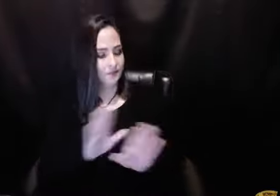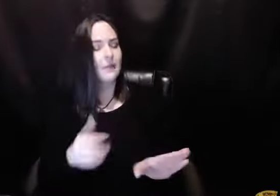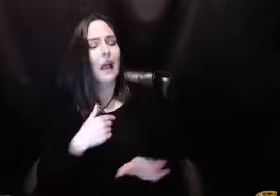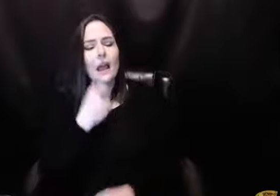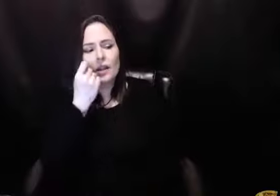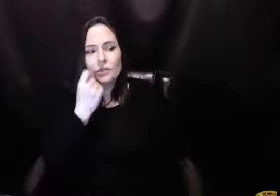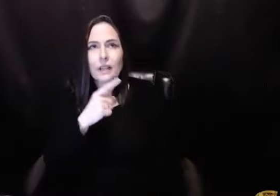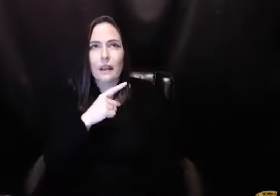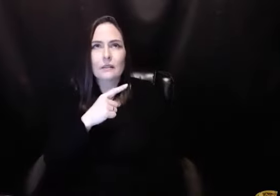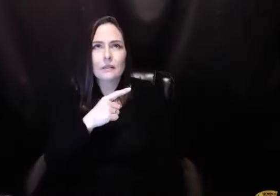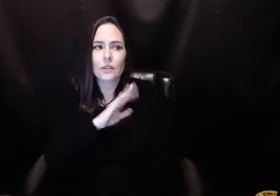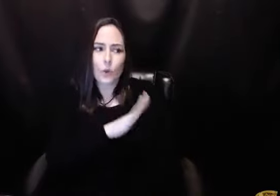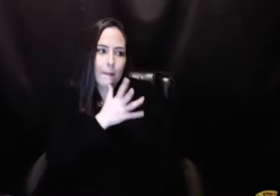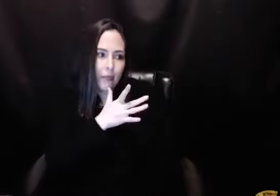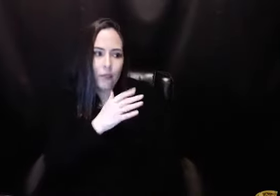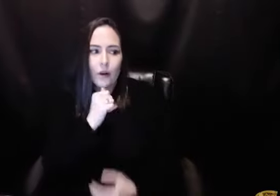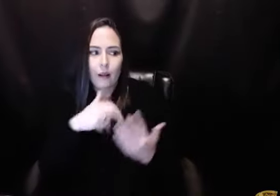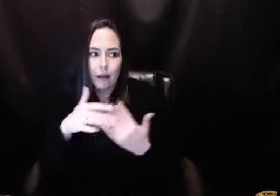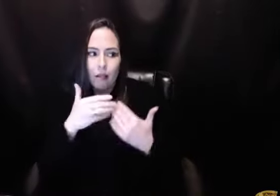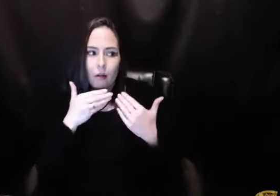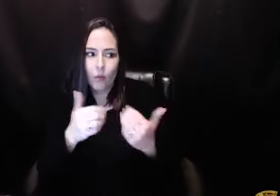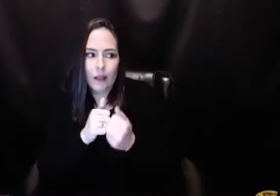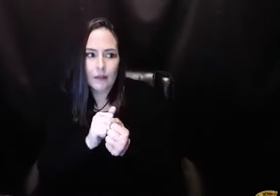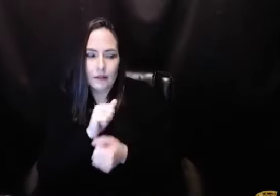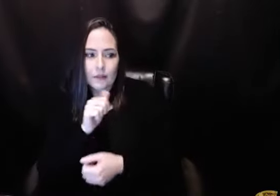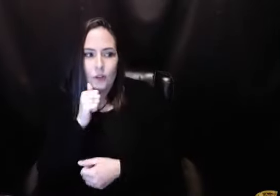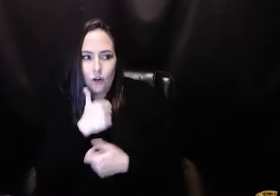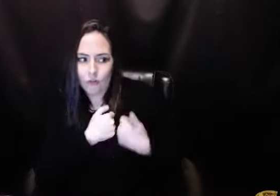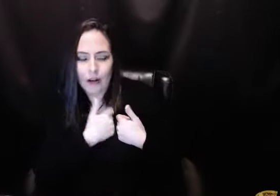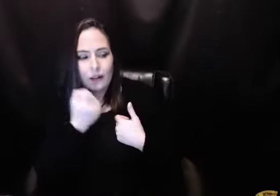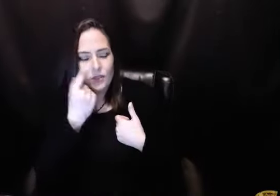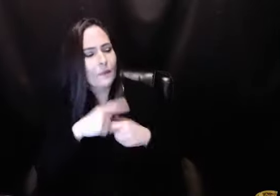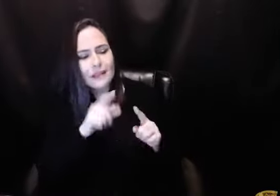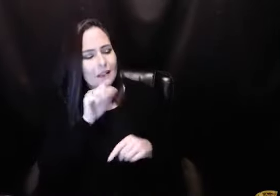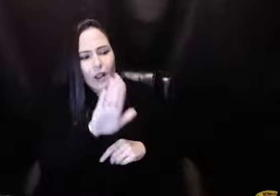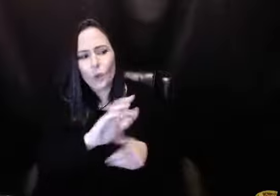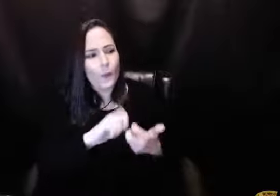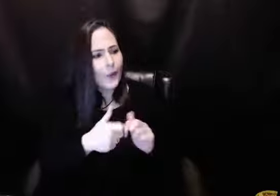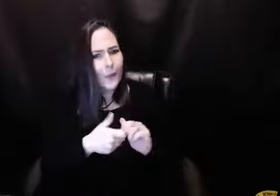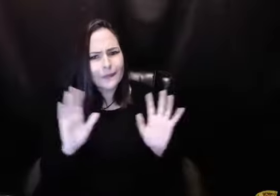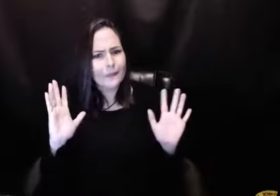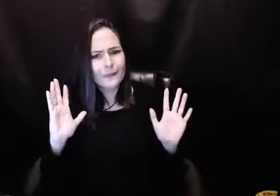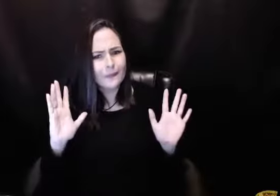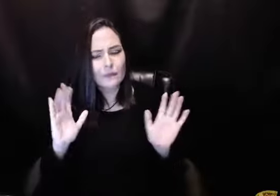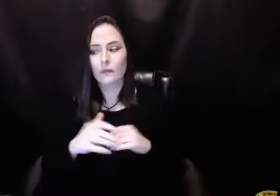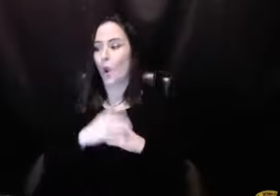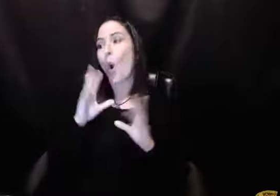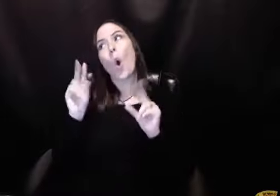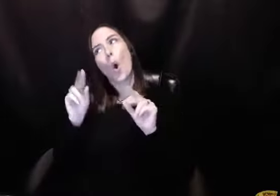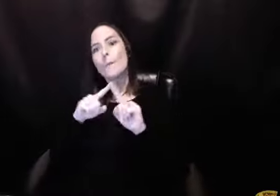And he said, well, you know, they don't get. And I said, I can understand her not getting along with the girlfriend. Yeah, I can understand that. But I said,